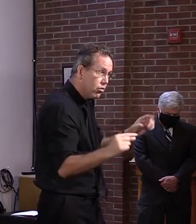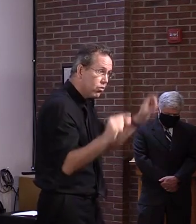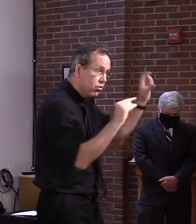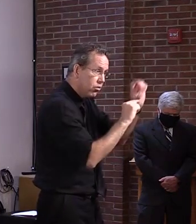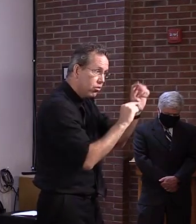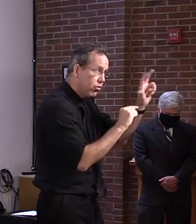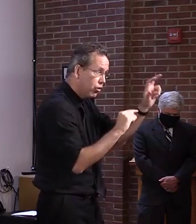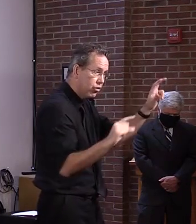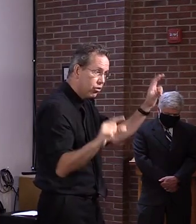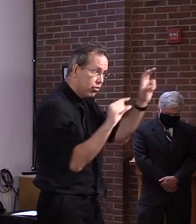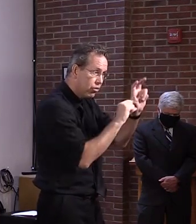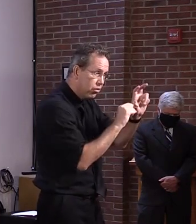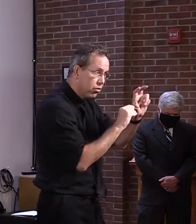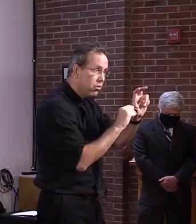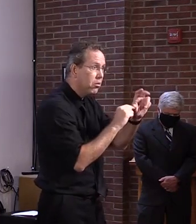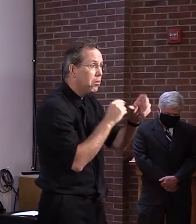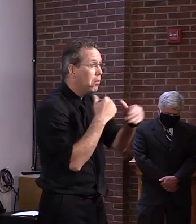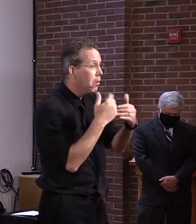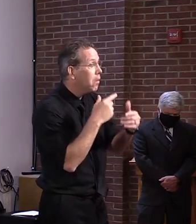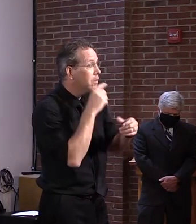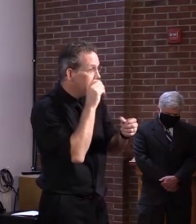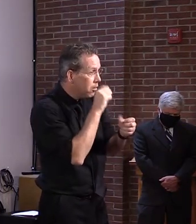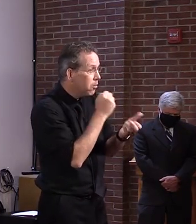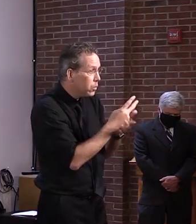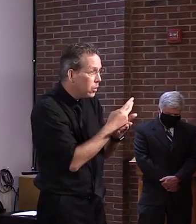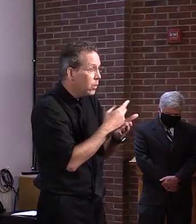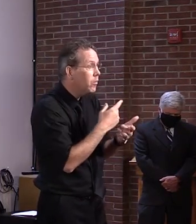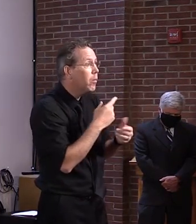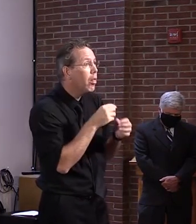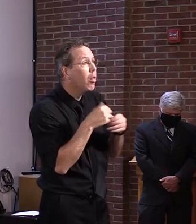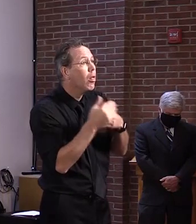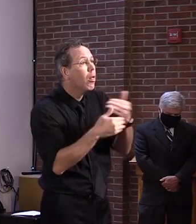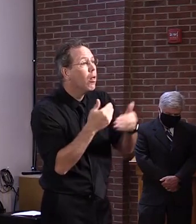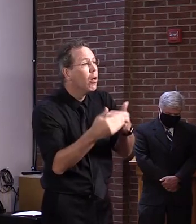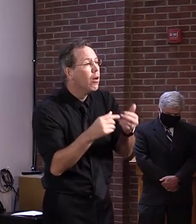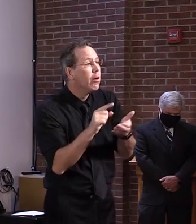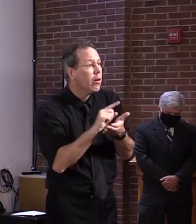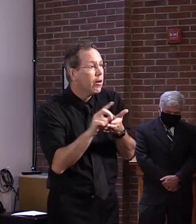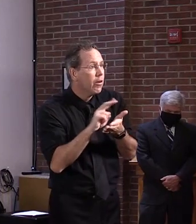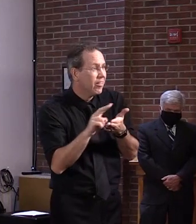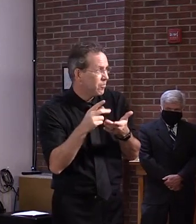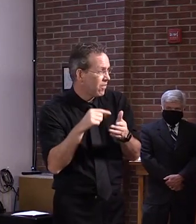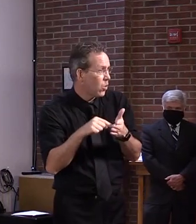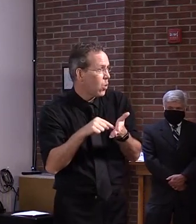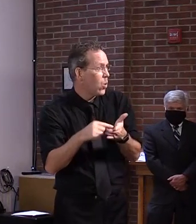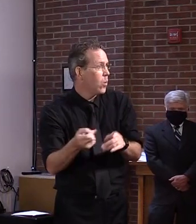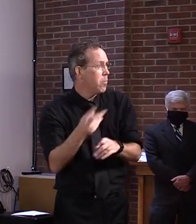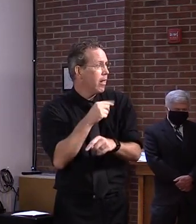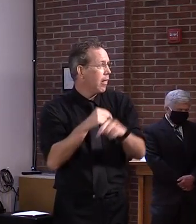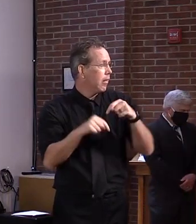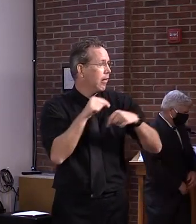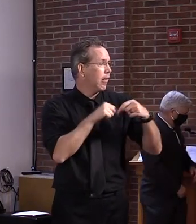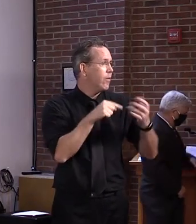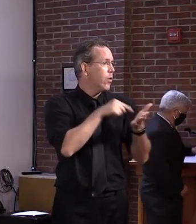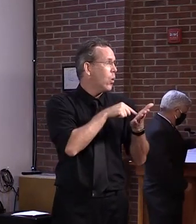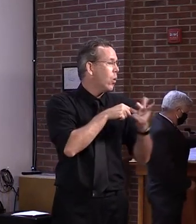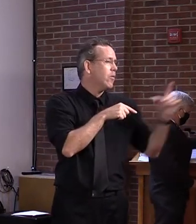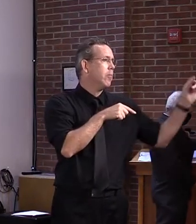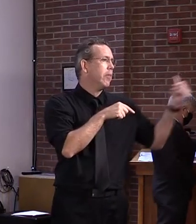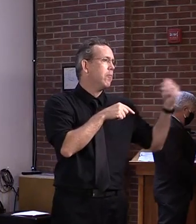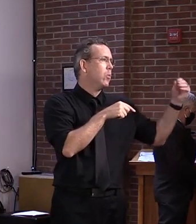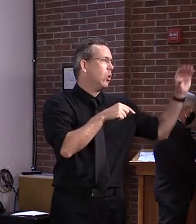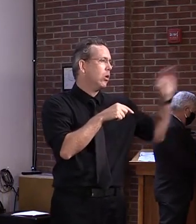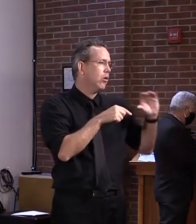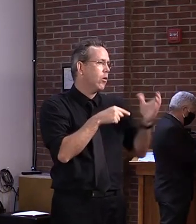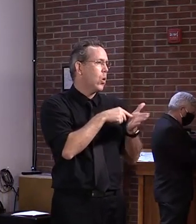to catch up. I just don't know because we can't use the same platform that we're utilizing today. Have I got that right, commissioner? Wait, let me just